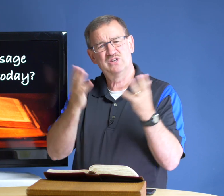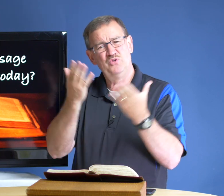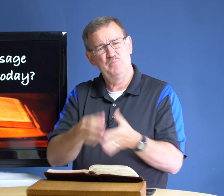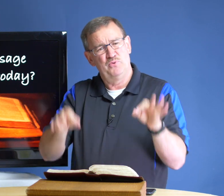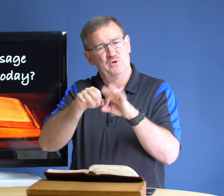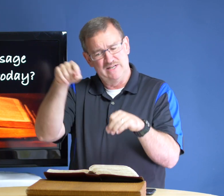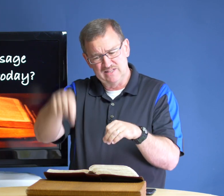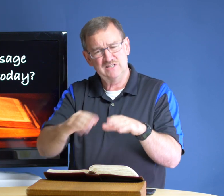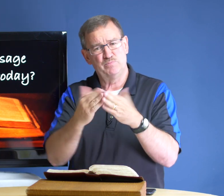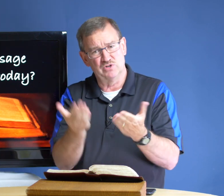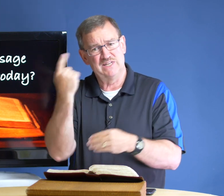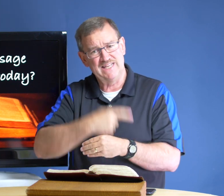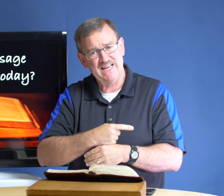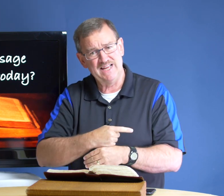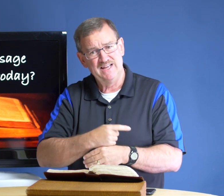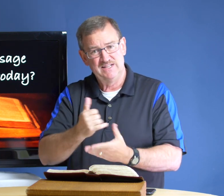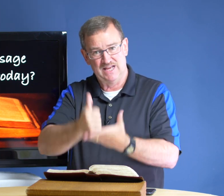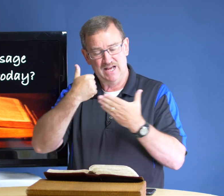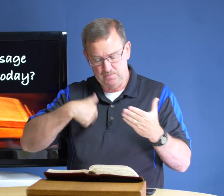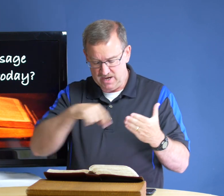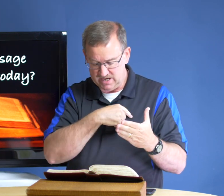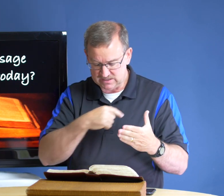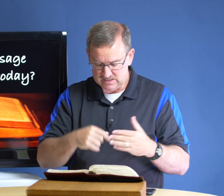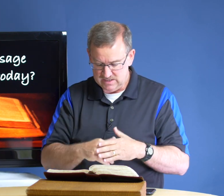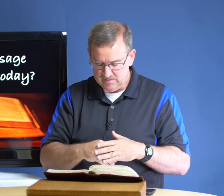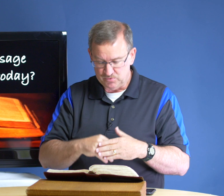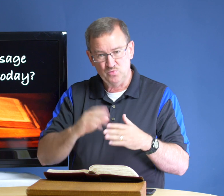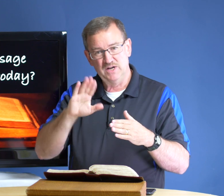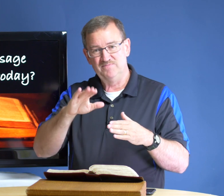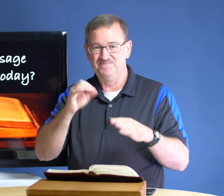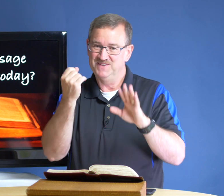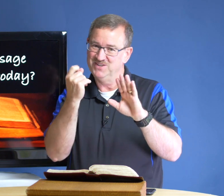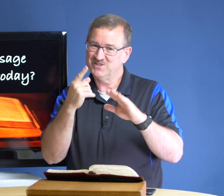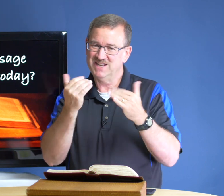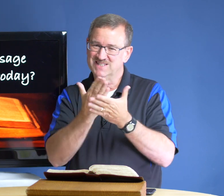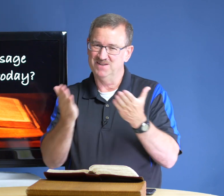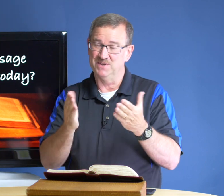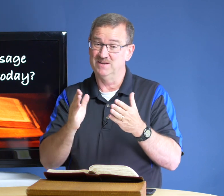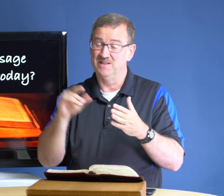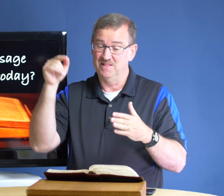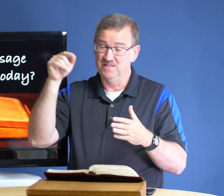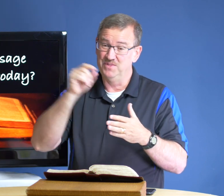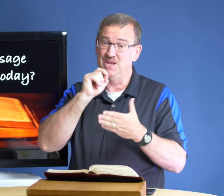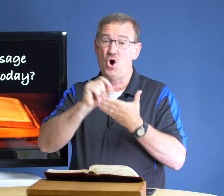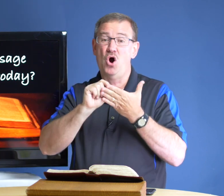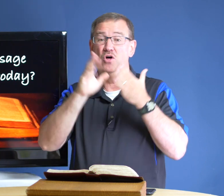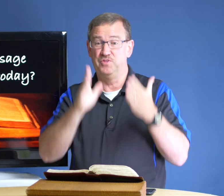so important in this book today today to help us well understand something the author